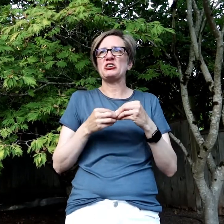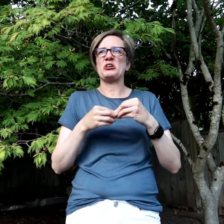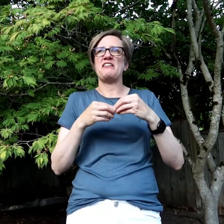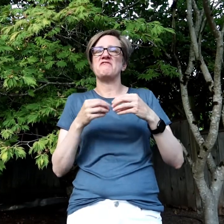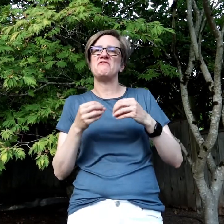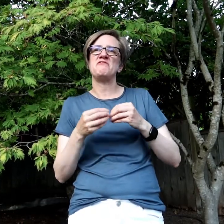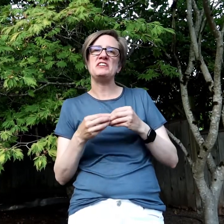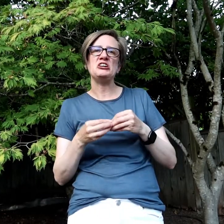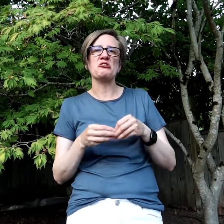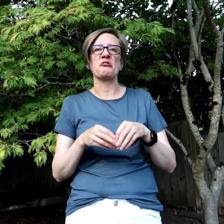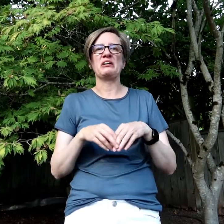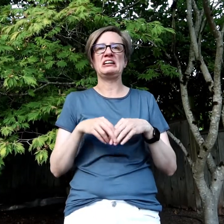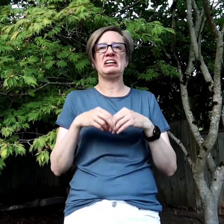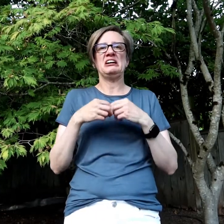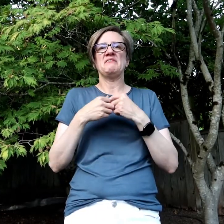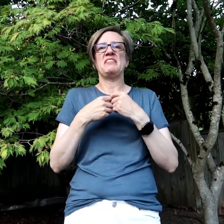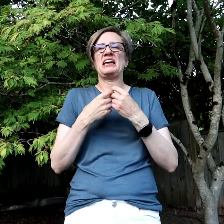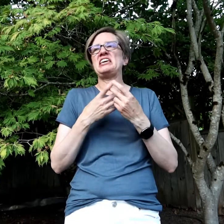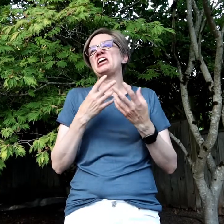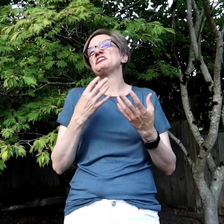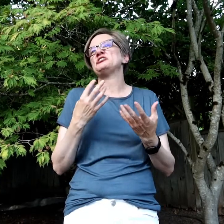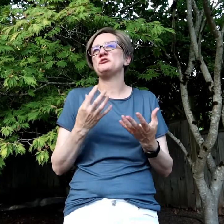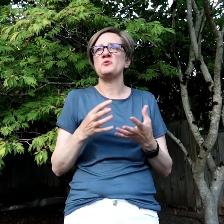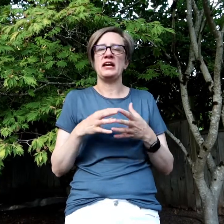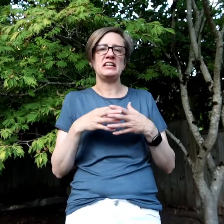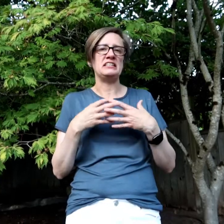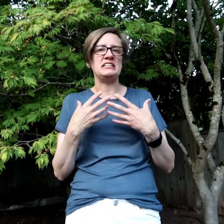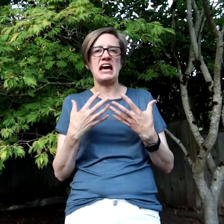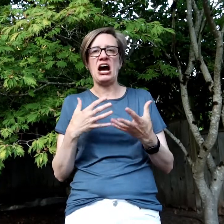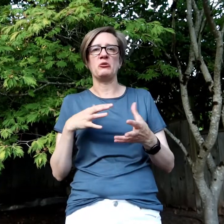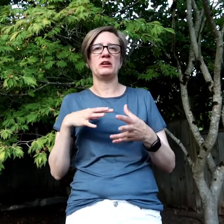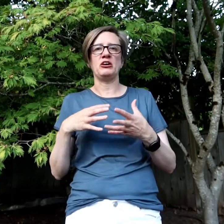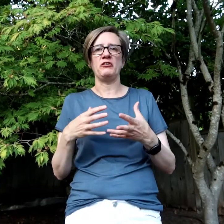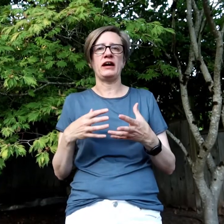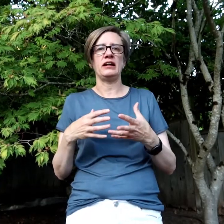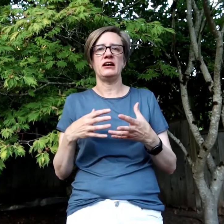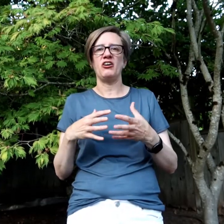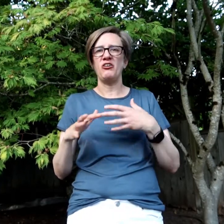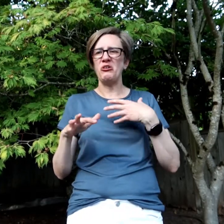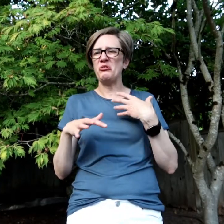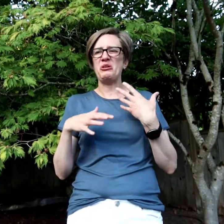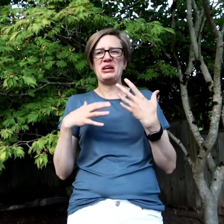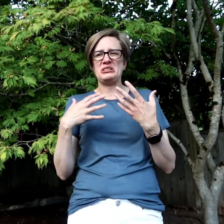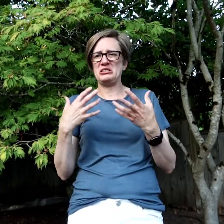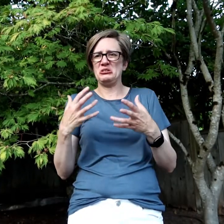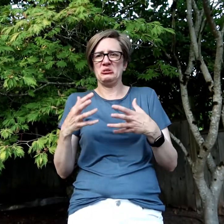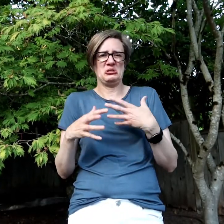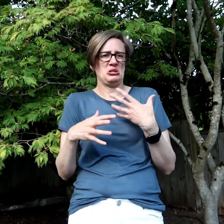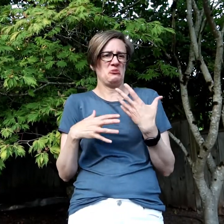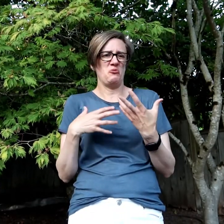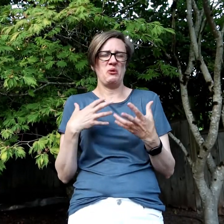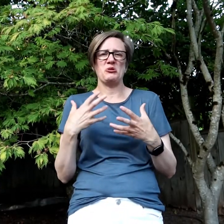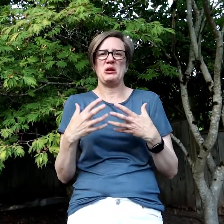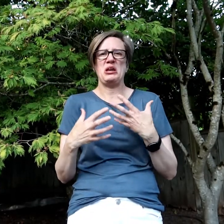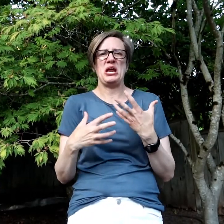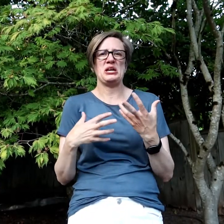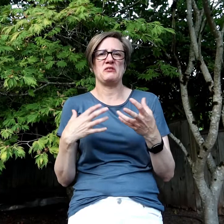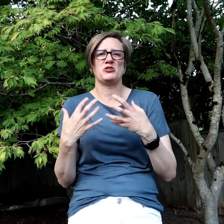and fear and I can't do it and doubt and all that, all that still is going to, you're in negative. You're